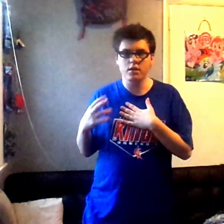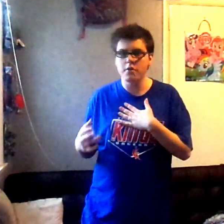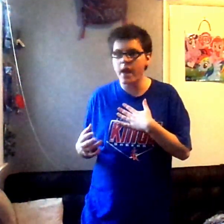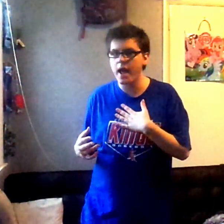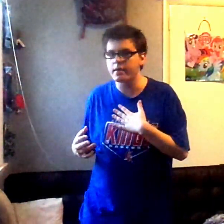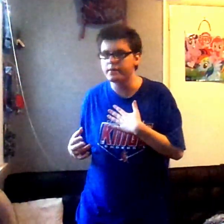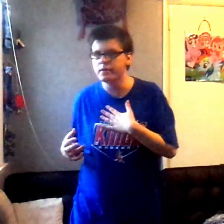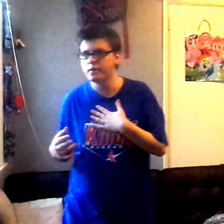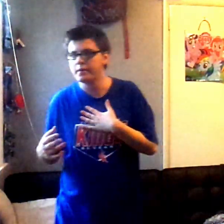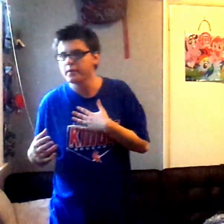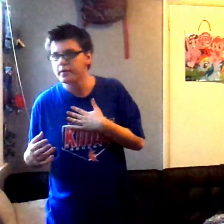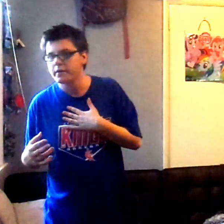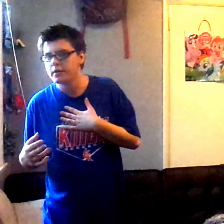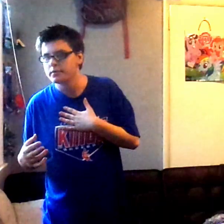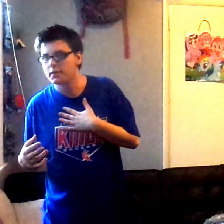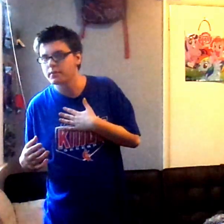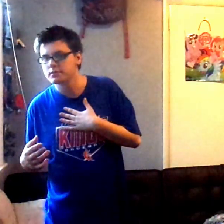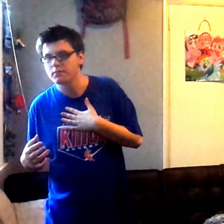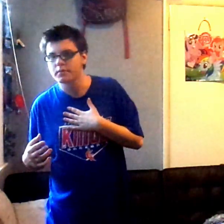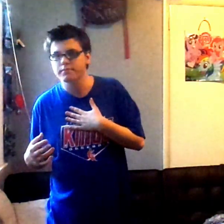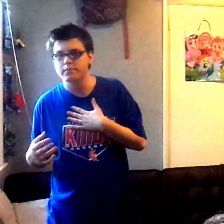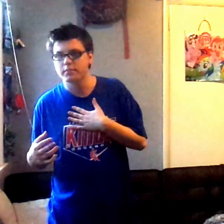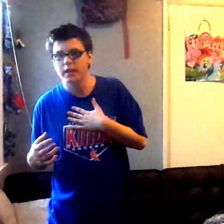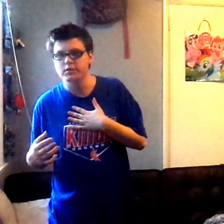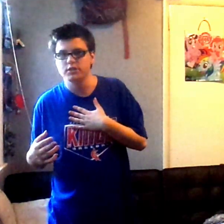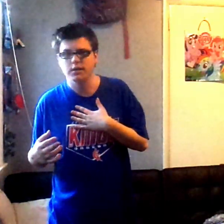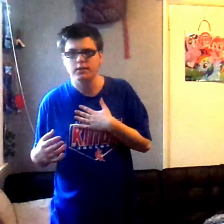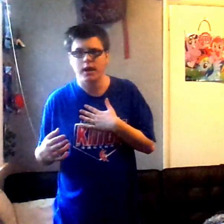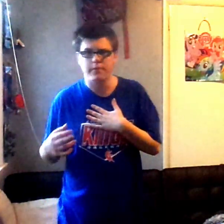Kodak something something HD camera.